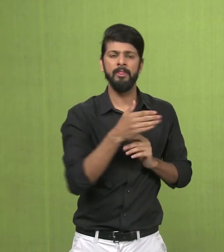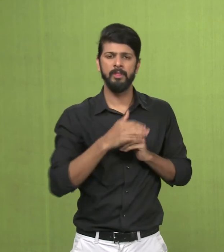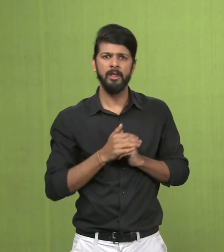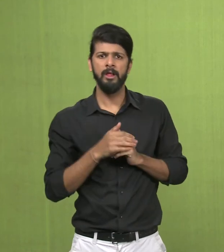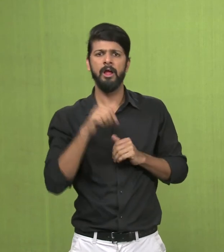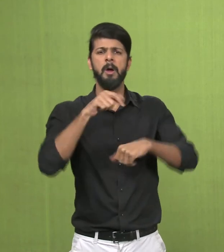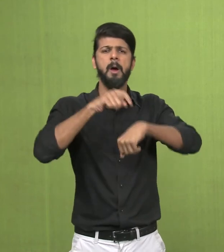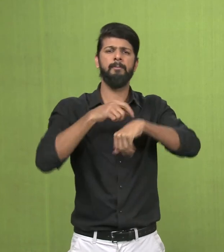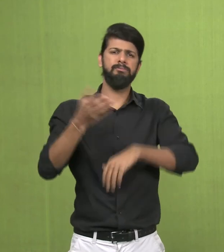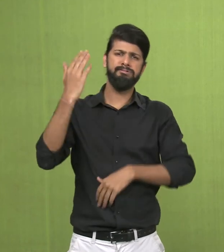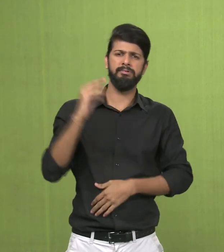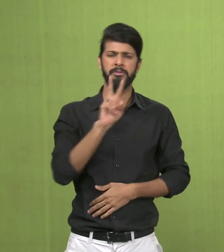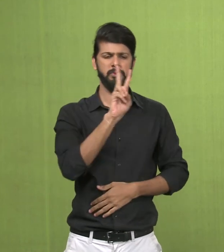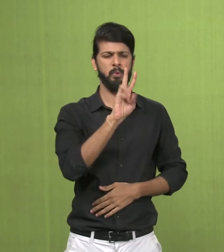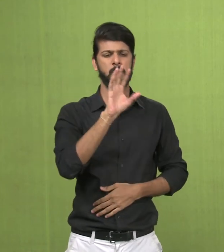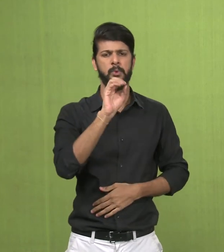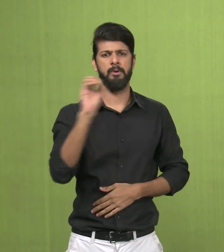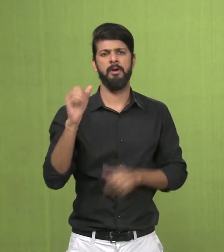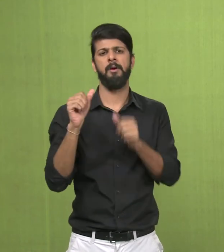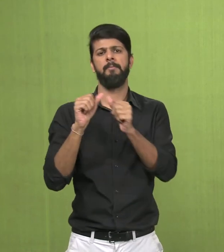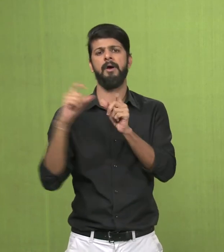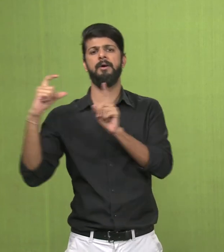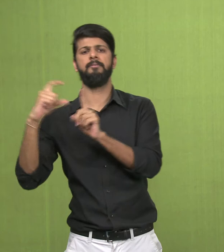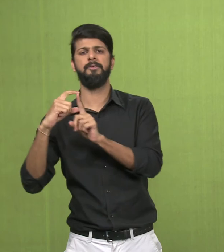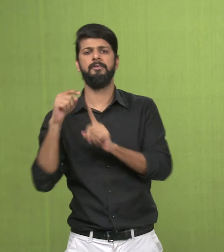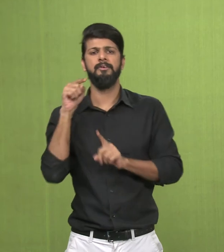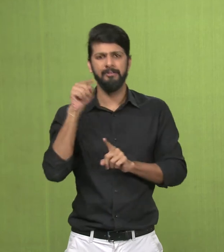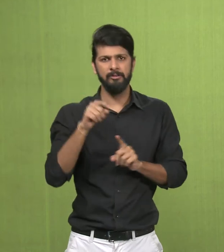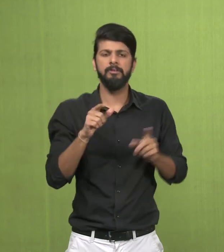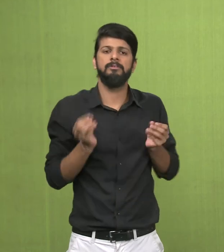sculptures technically started in the second century AD.